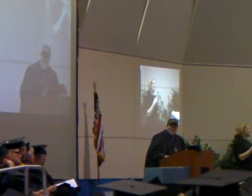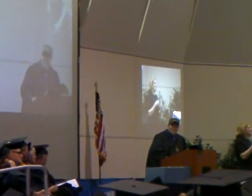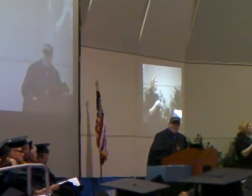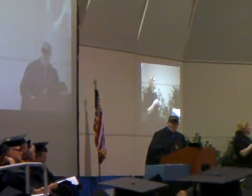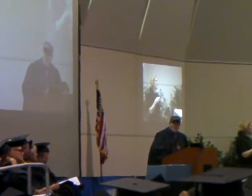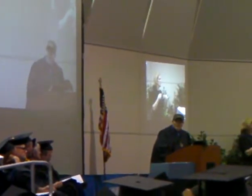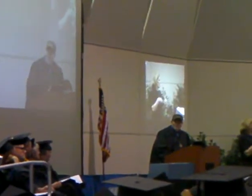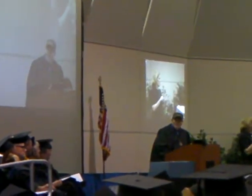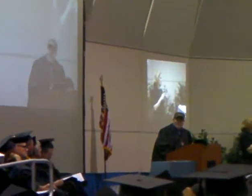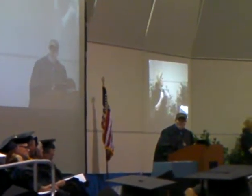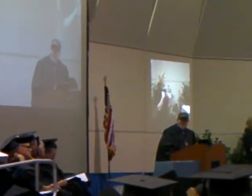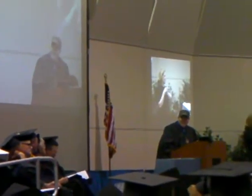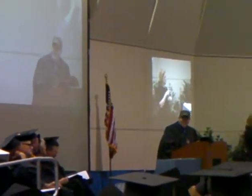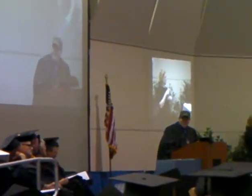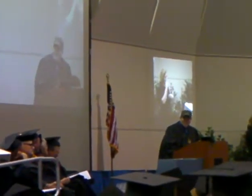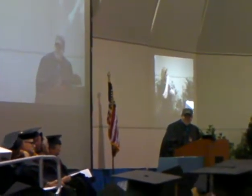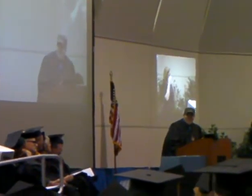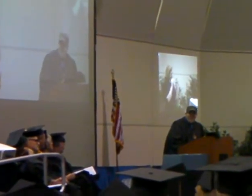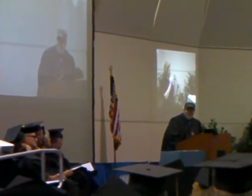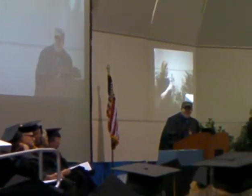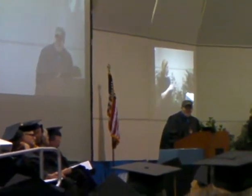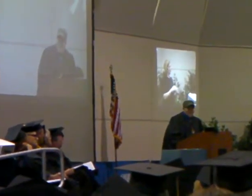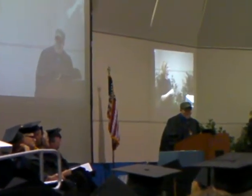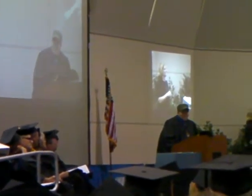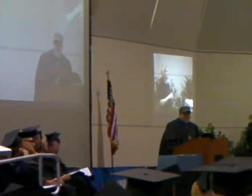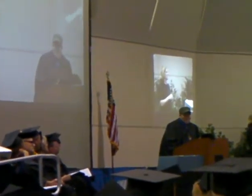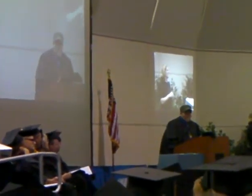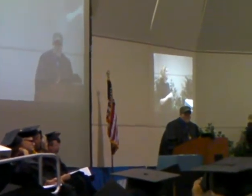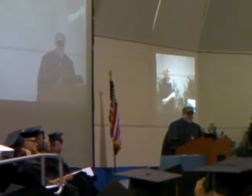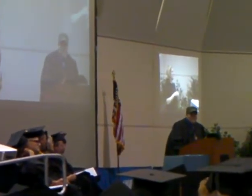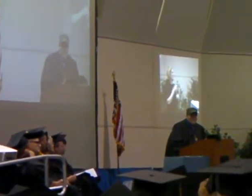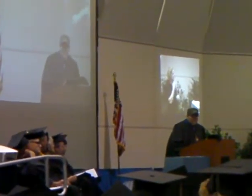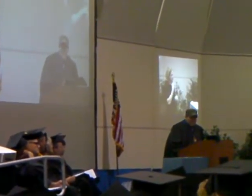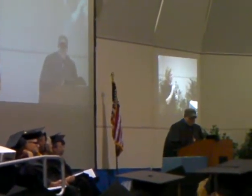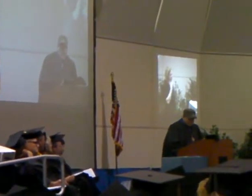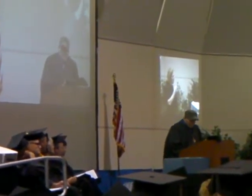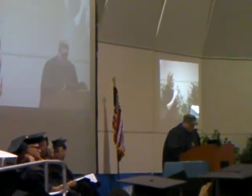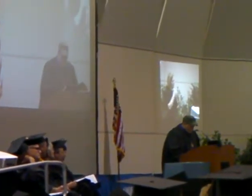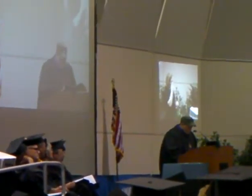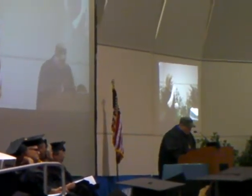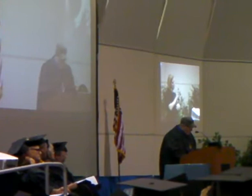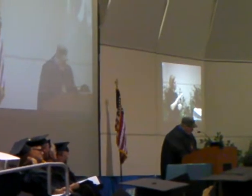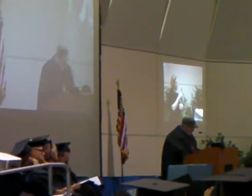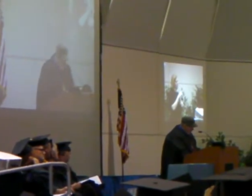to take the time and say thank you. And thank you for your great wisdom as well.